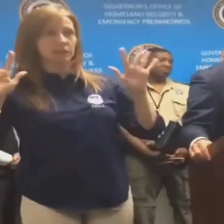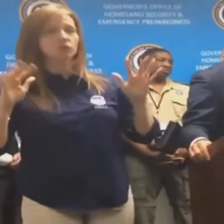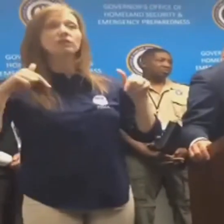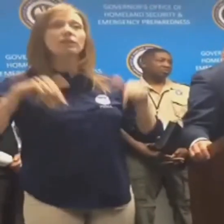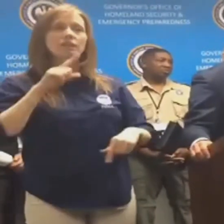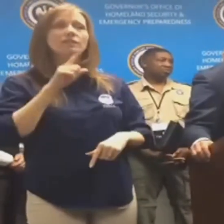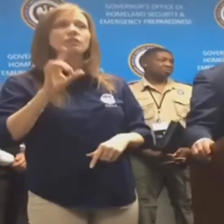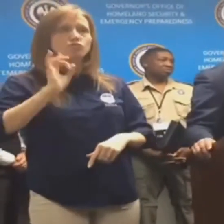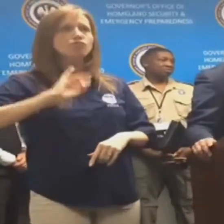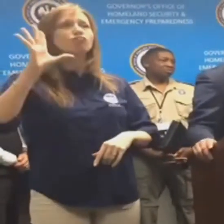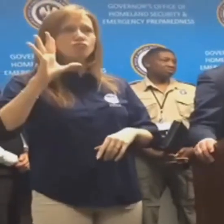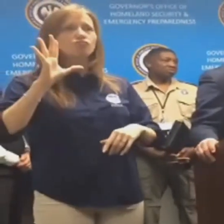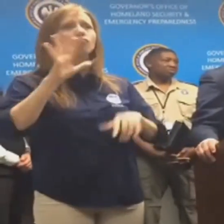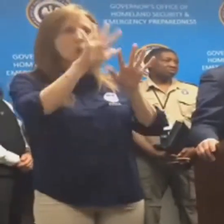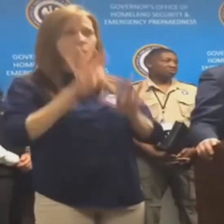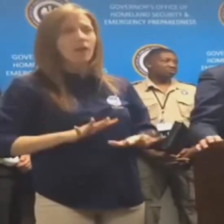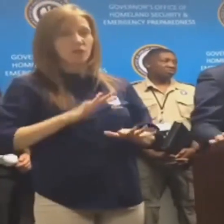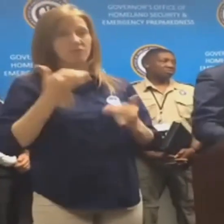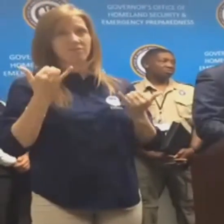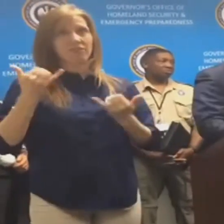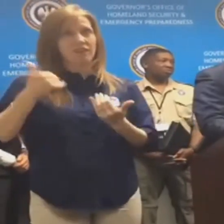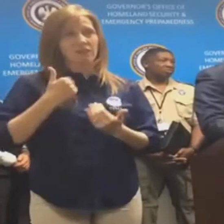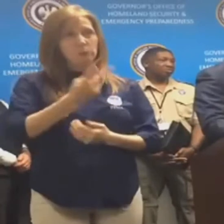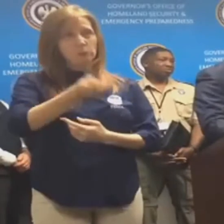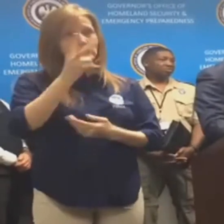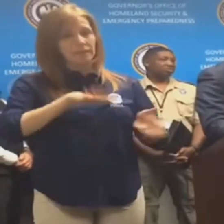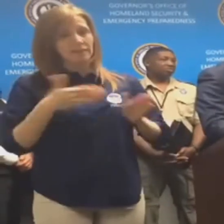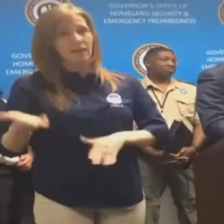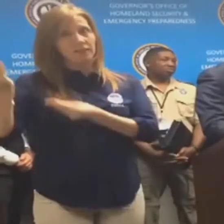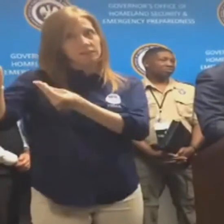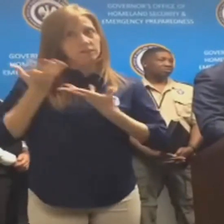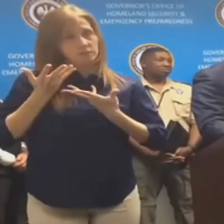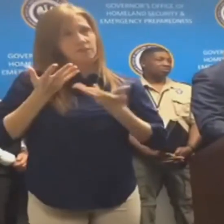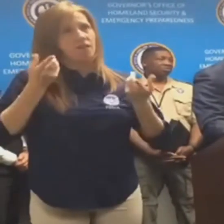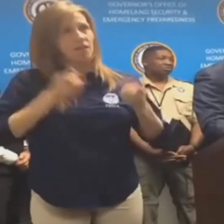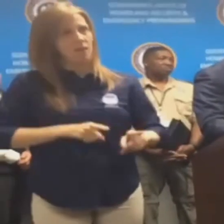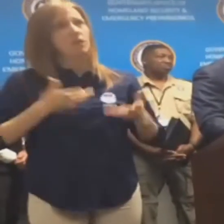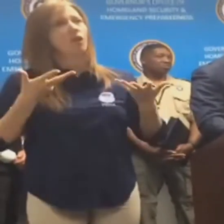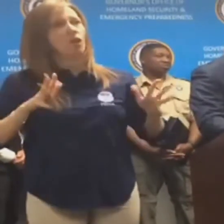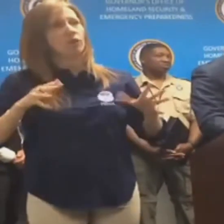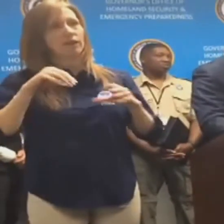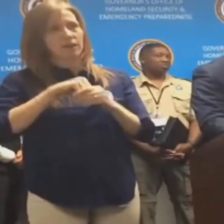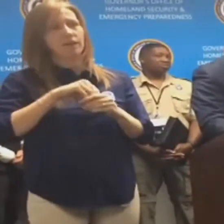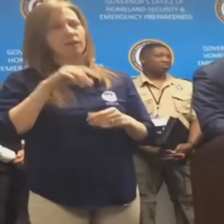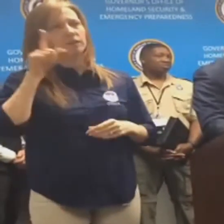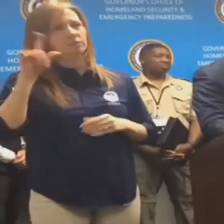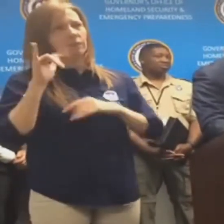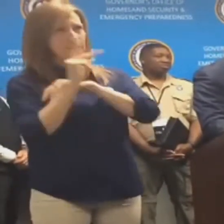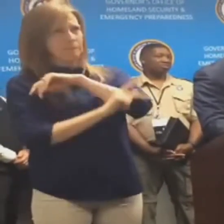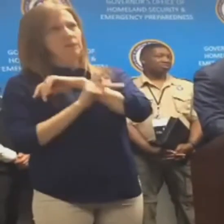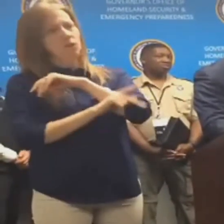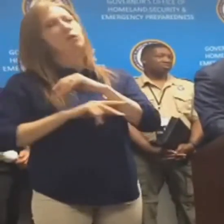line wind events, and in fact, there are already two confirmed deaths today from St. Martin Parish and Brogue Ridge